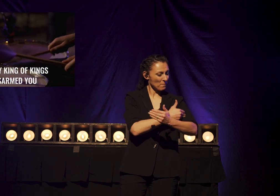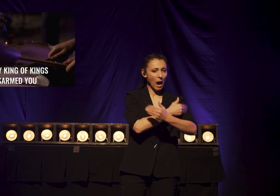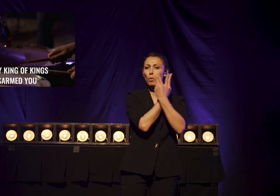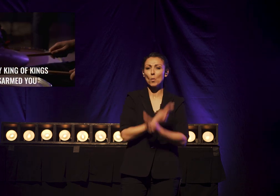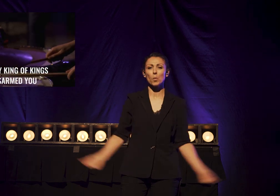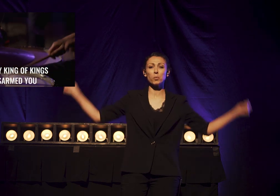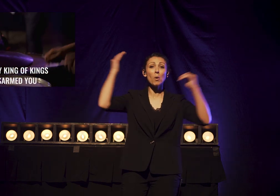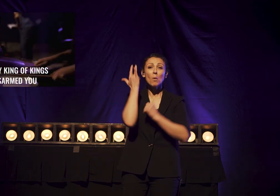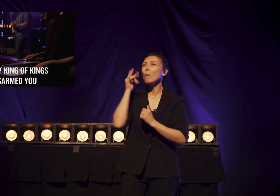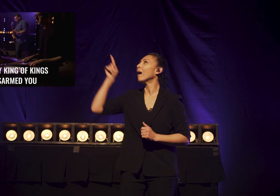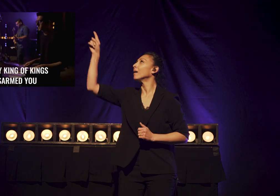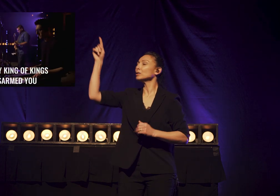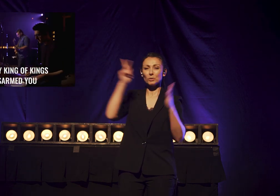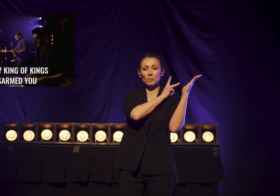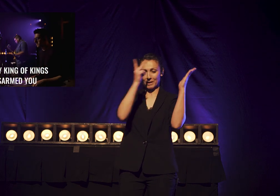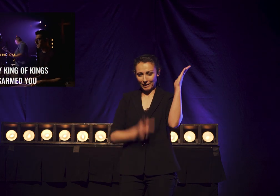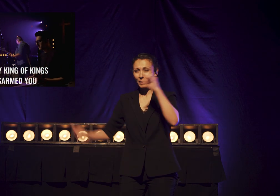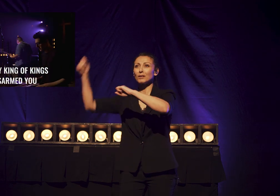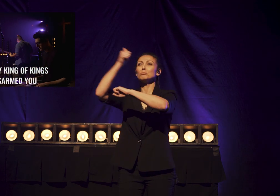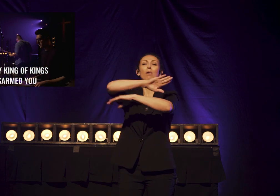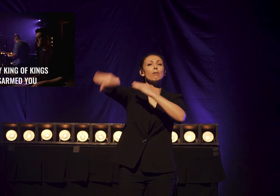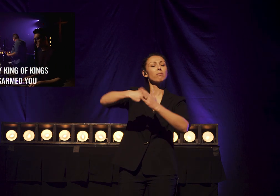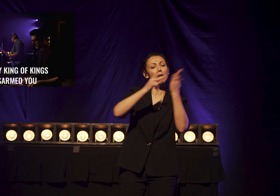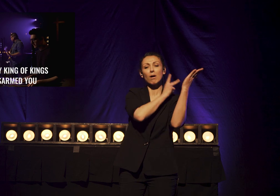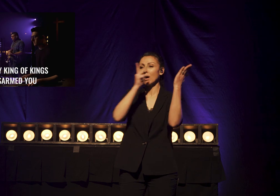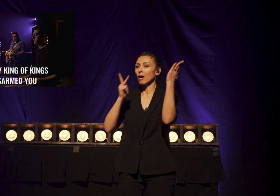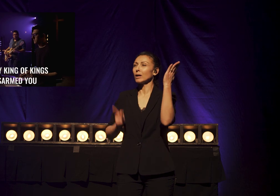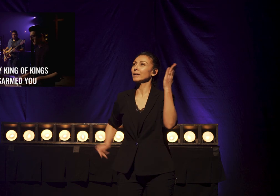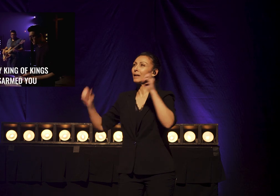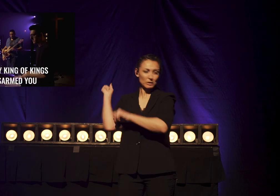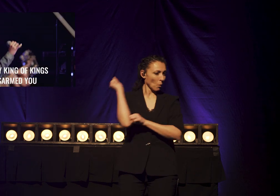Mighty King King Kings Has Disarmed You